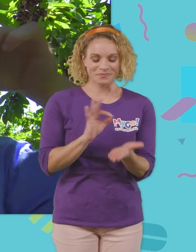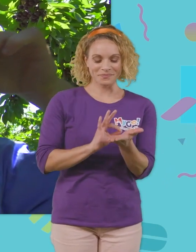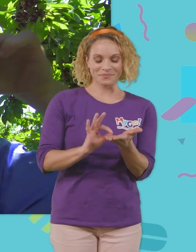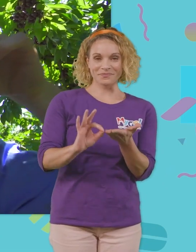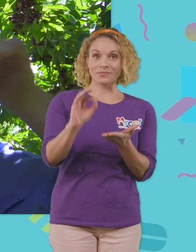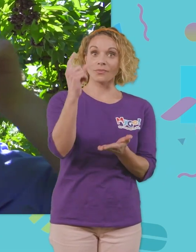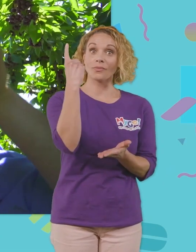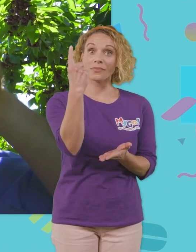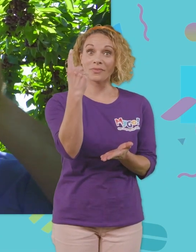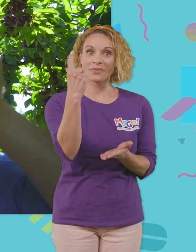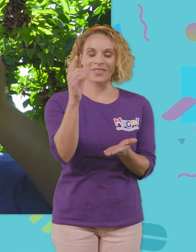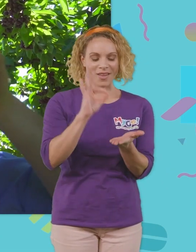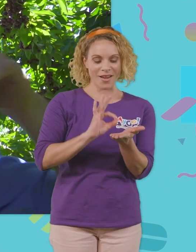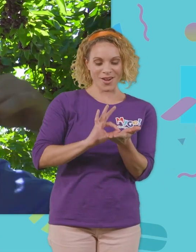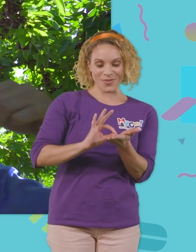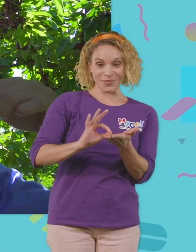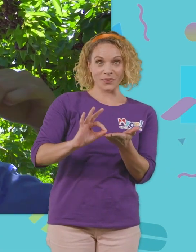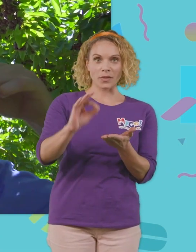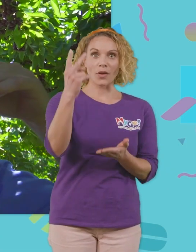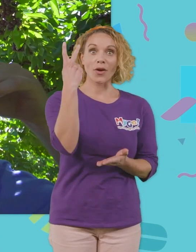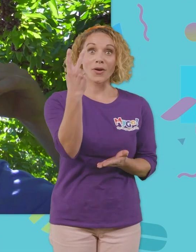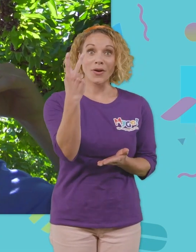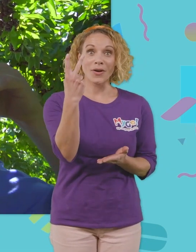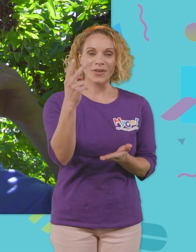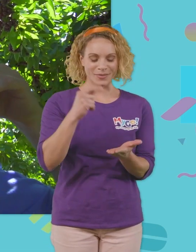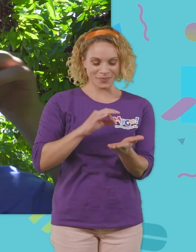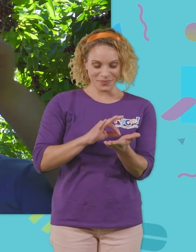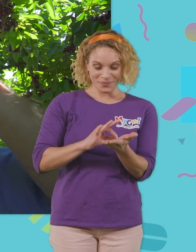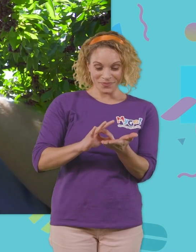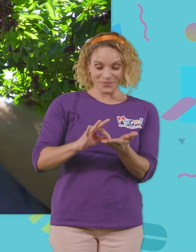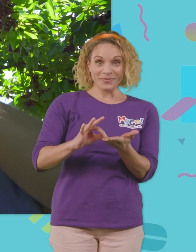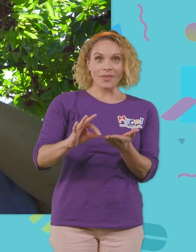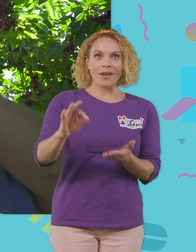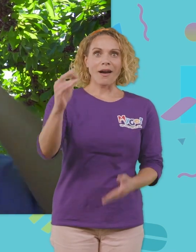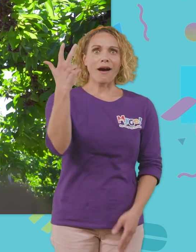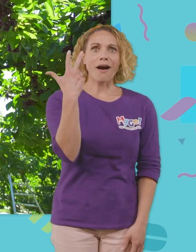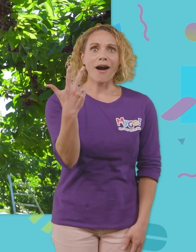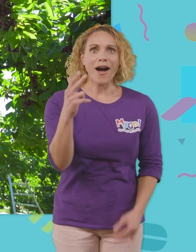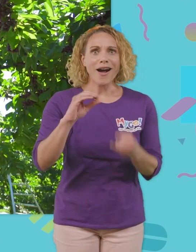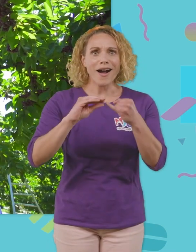cherry. Two cherries. And three cherries.